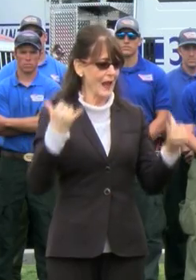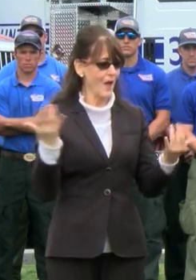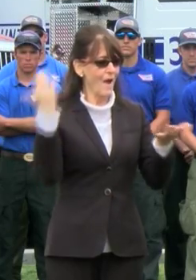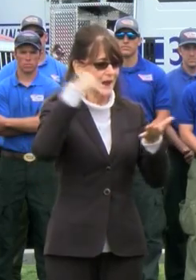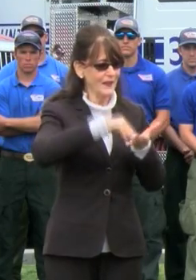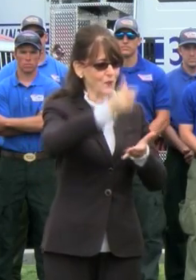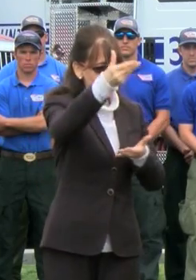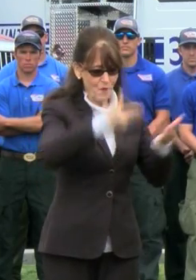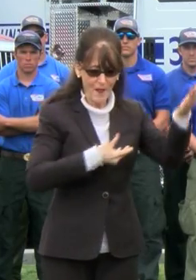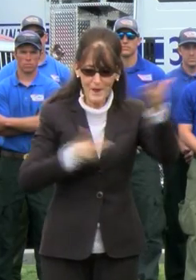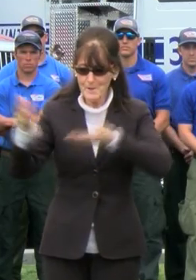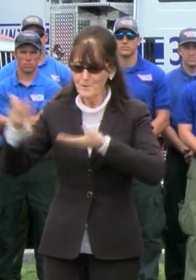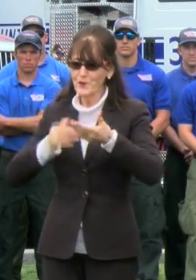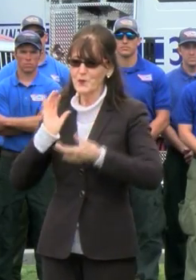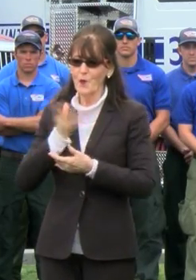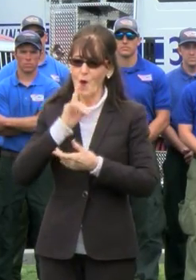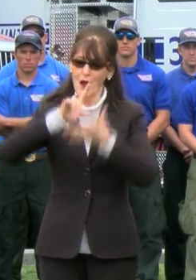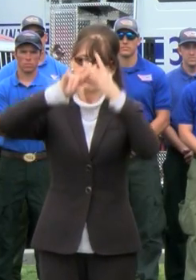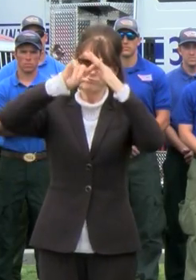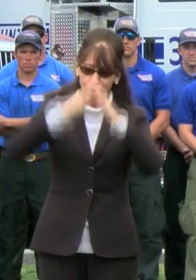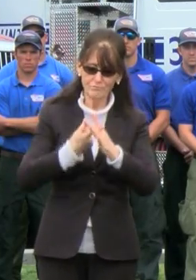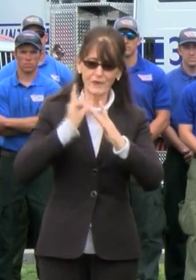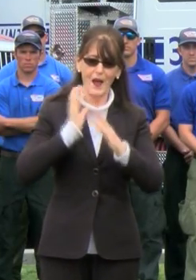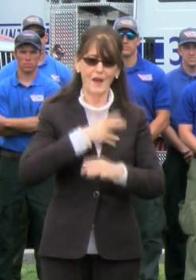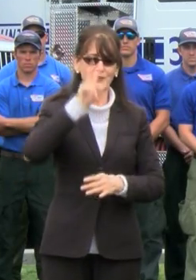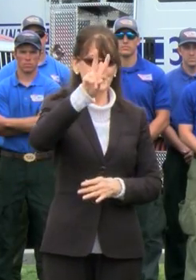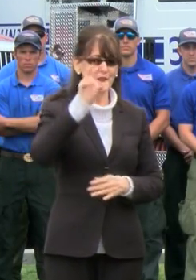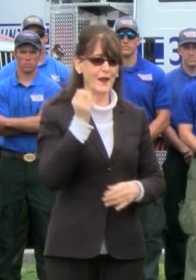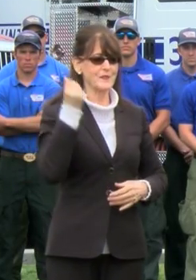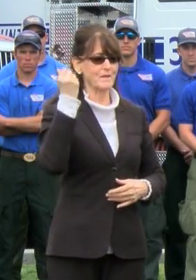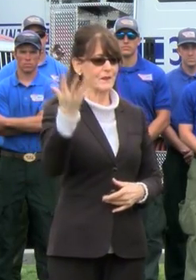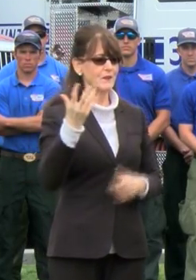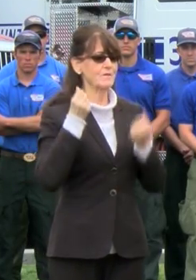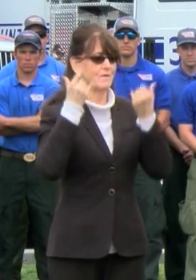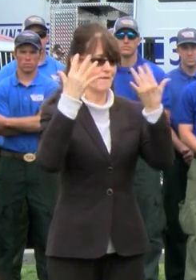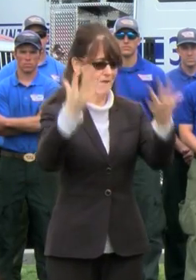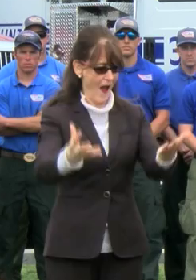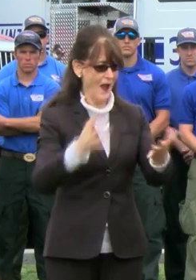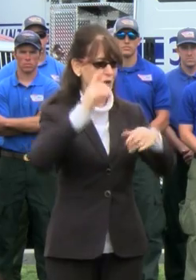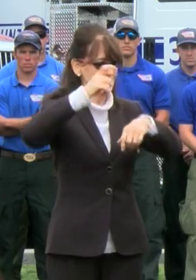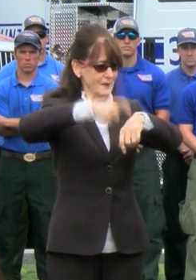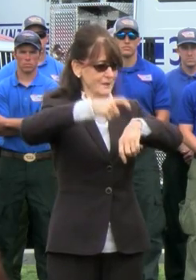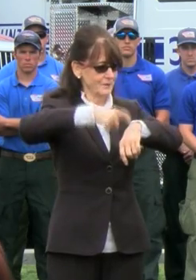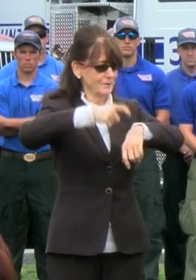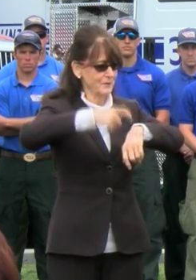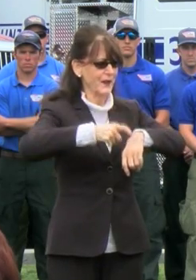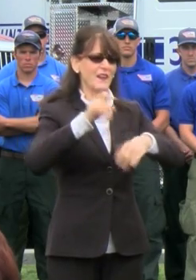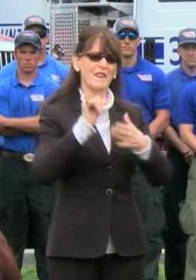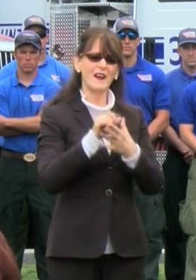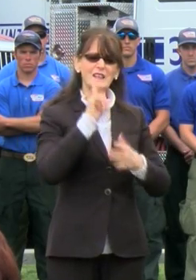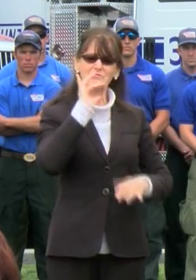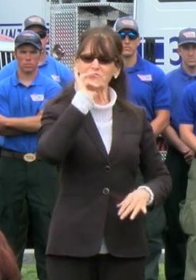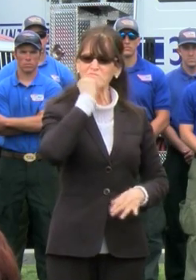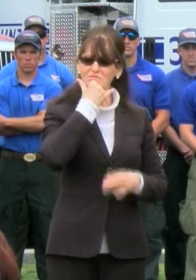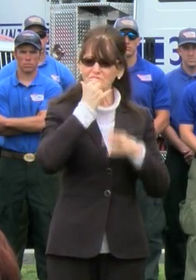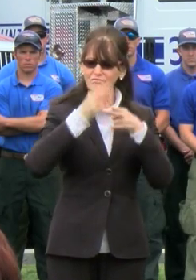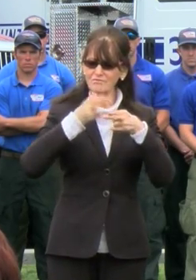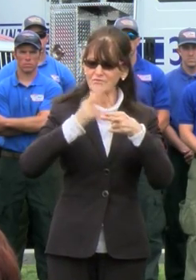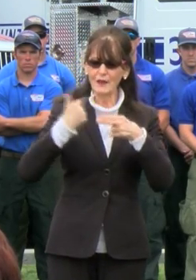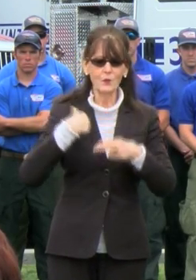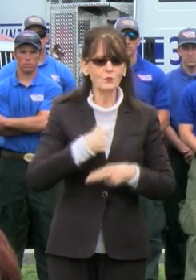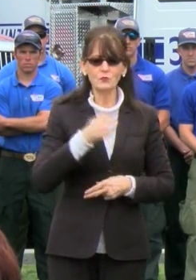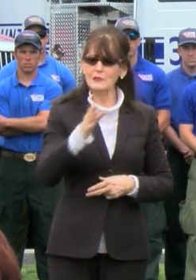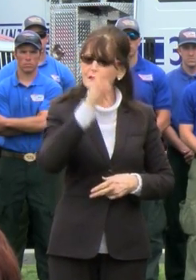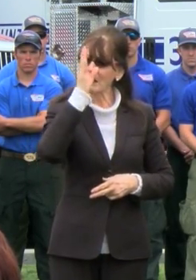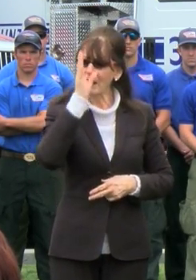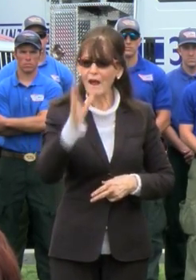Welcome to our kickoff of 2015 fire season but that's kind of a misnomer because we never